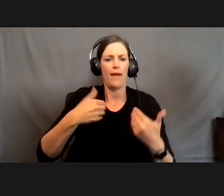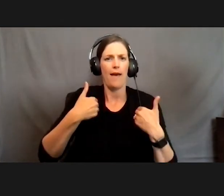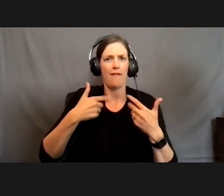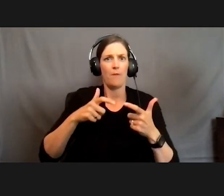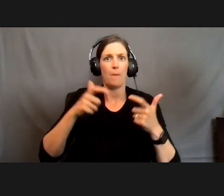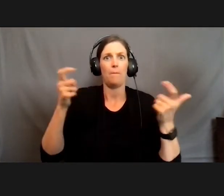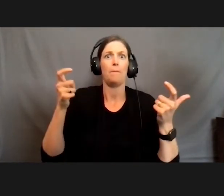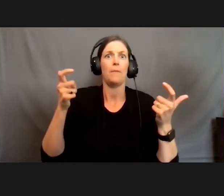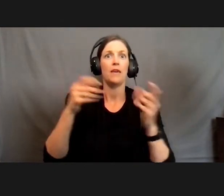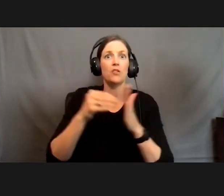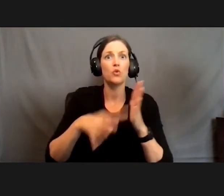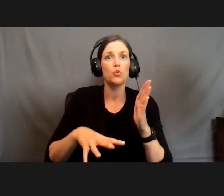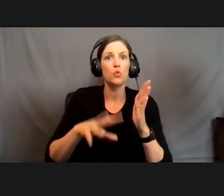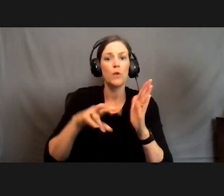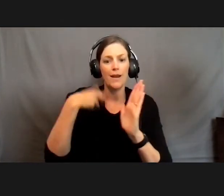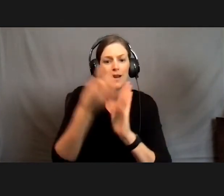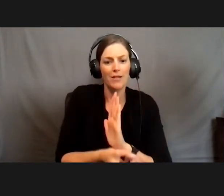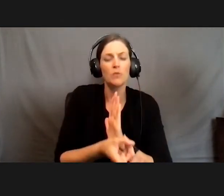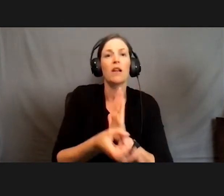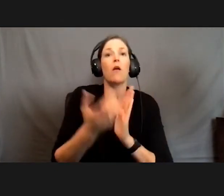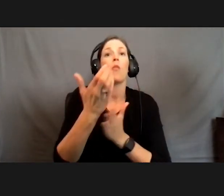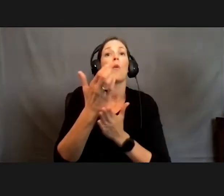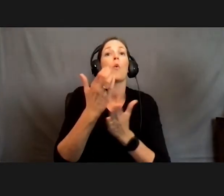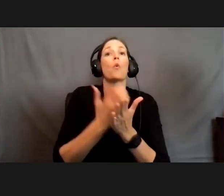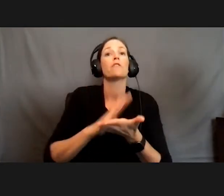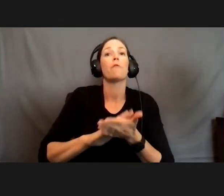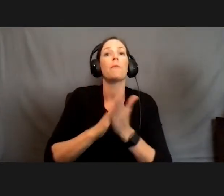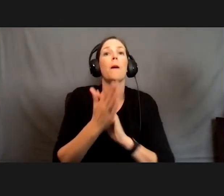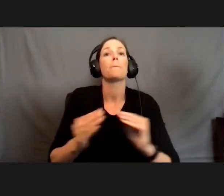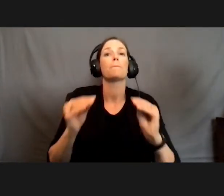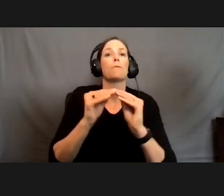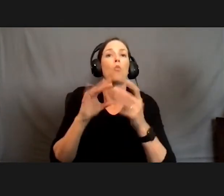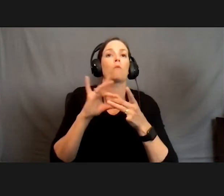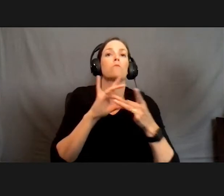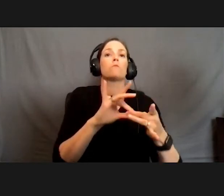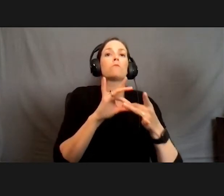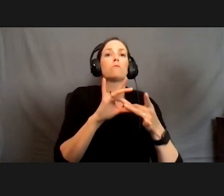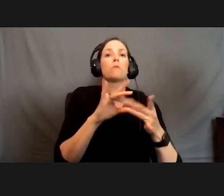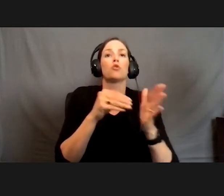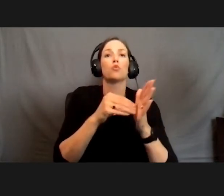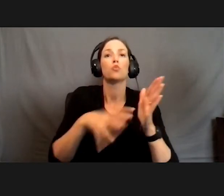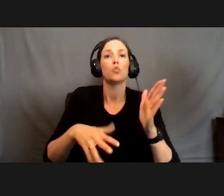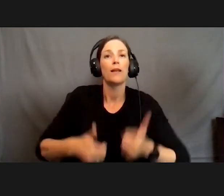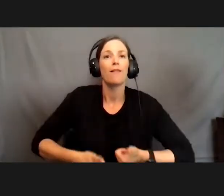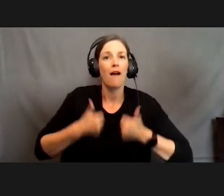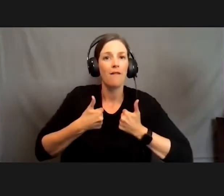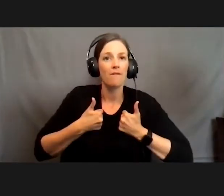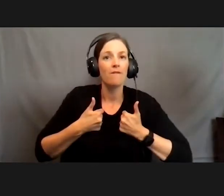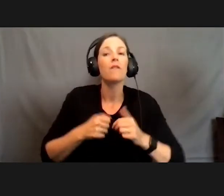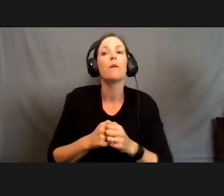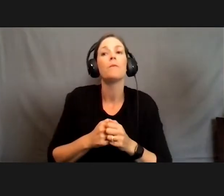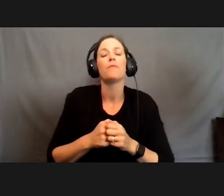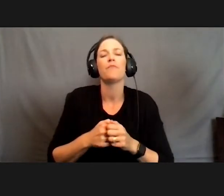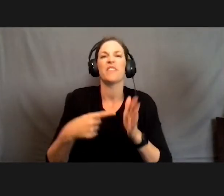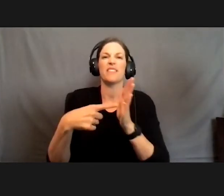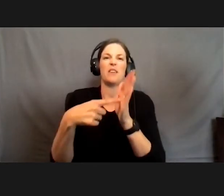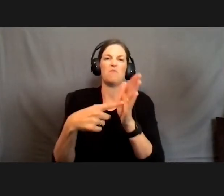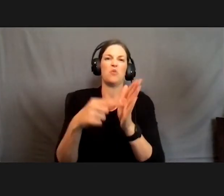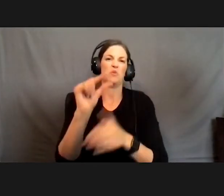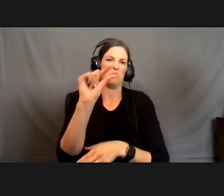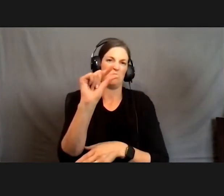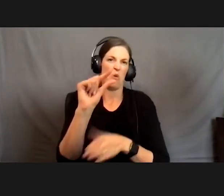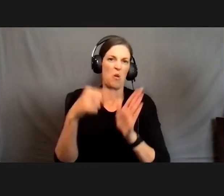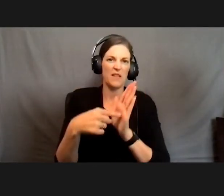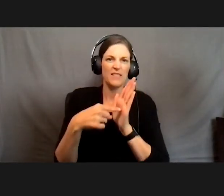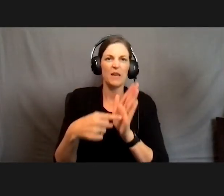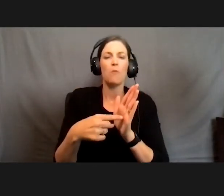is that the courses themselves have become much more relevant to students' lives. And so, for example, I can give you a small example of the